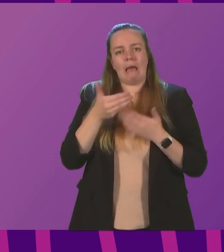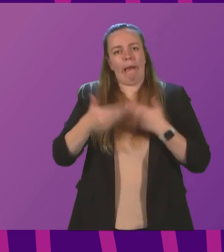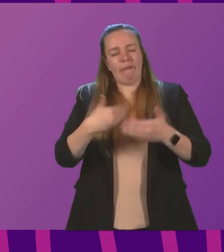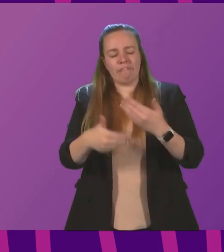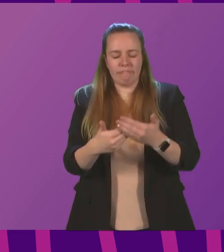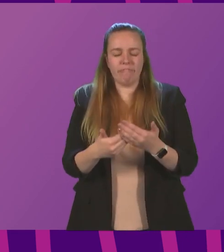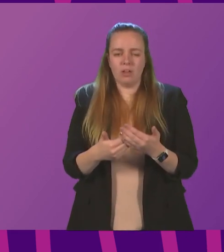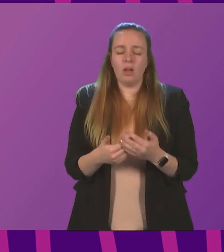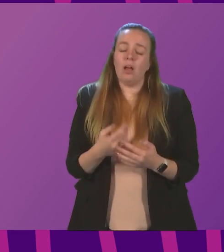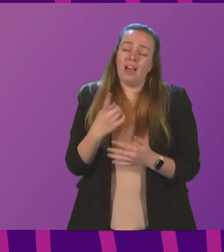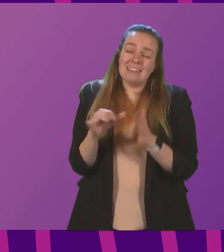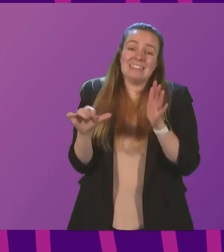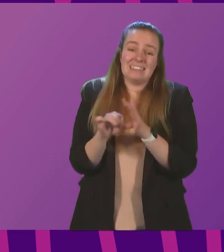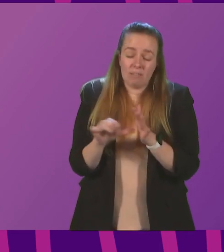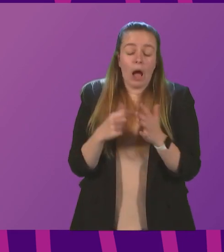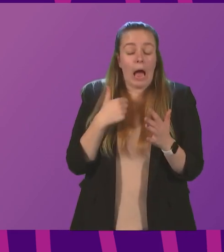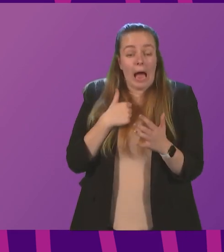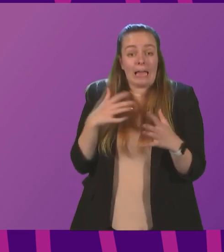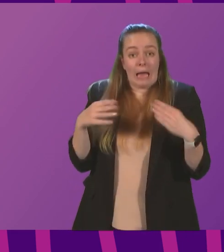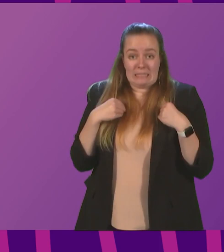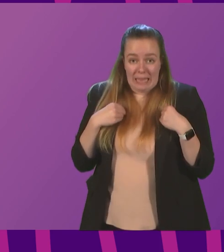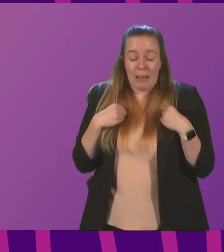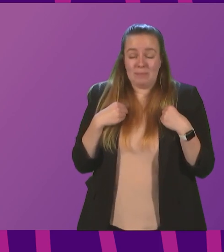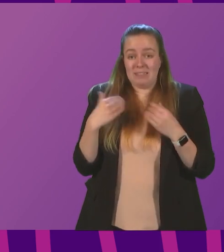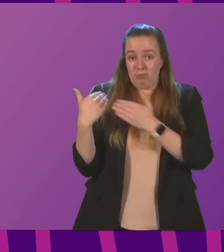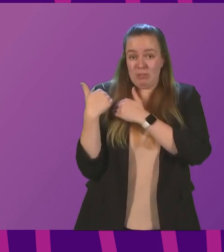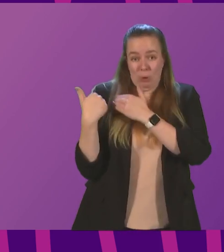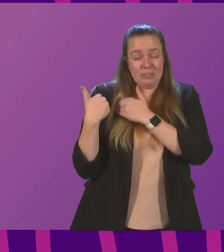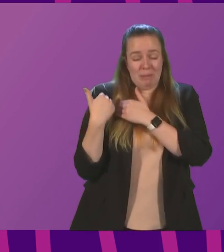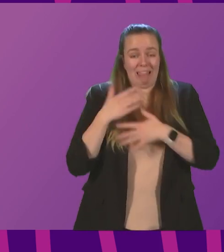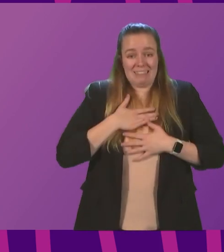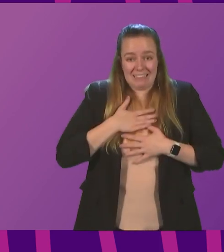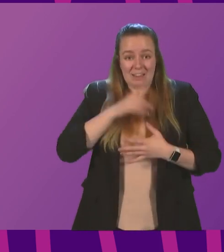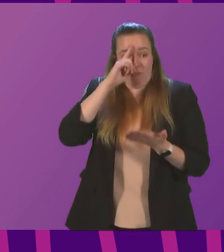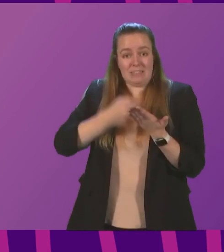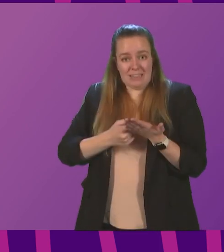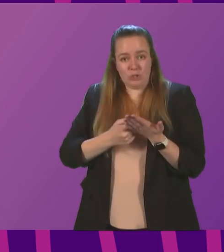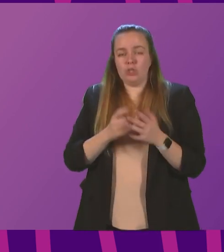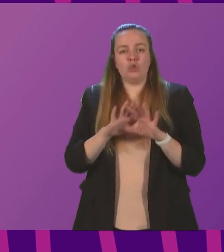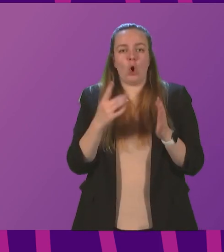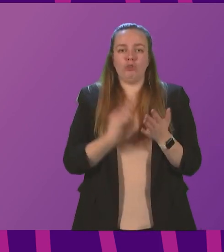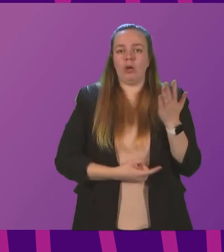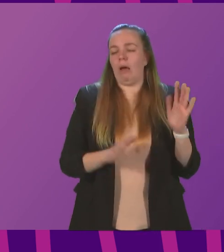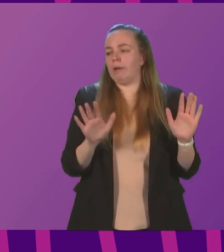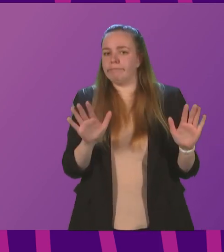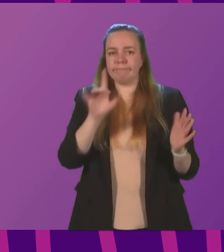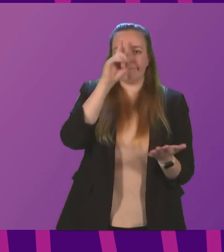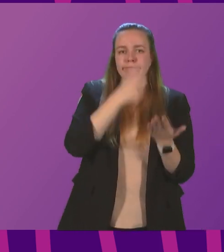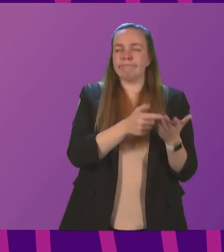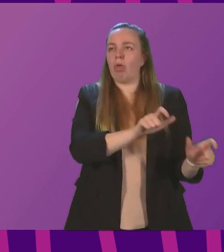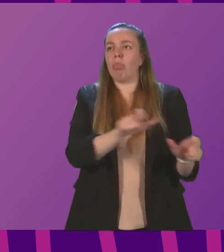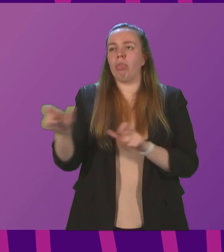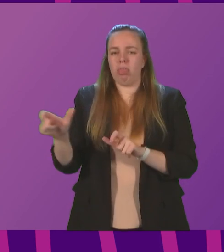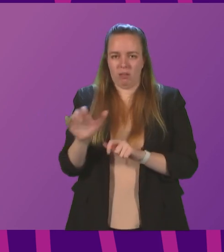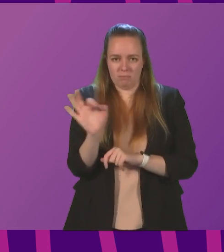the difficult things, but I accept it as part of the responsibility of taking decisions as opposed to just deciding on a position and sticking to it,